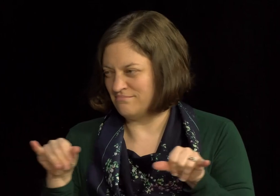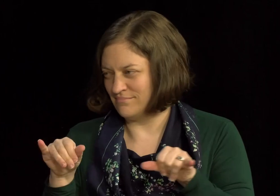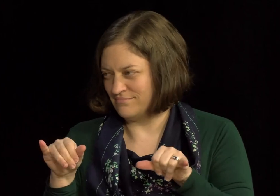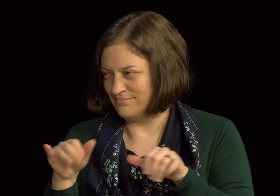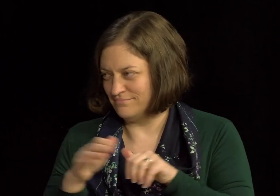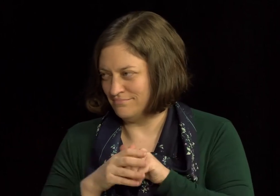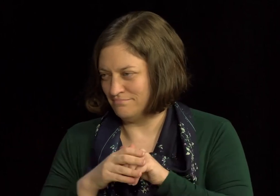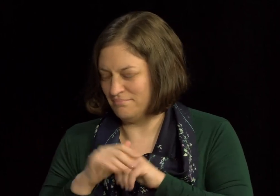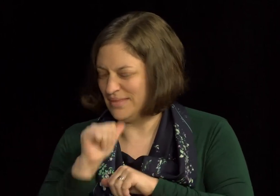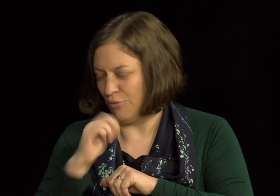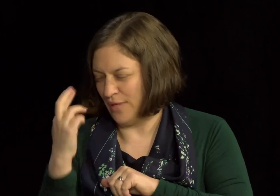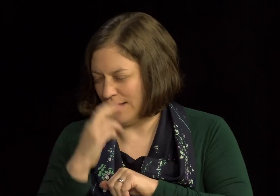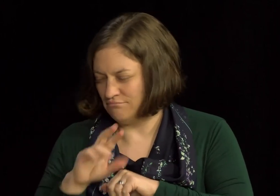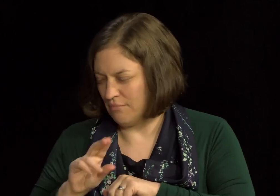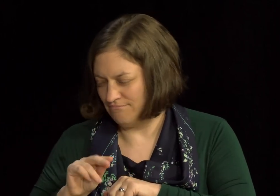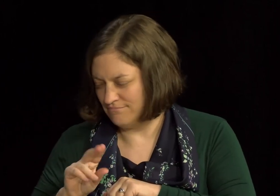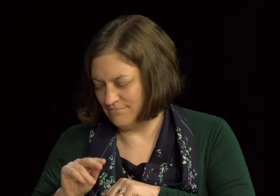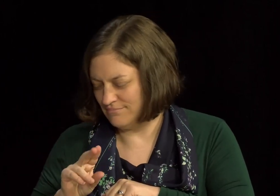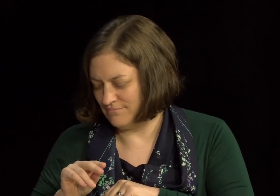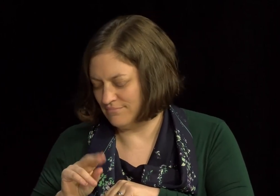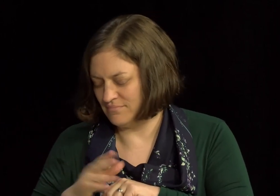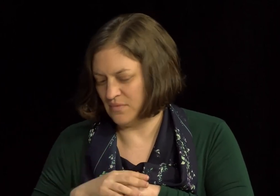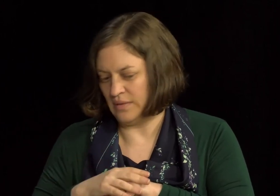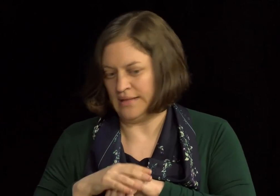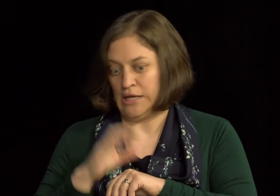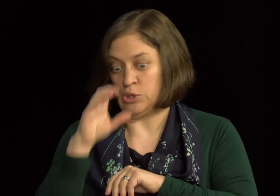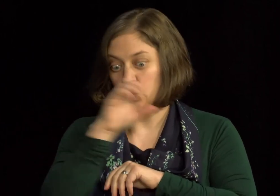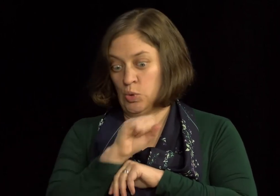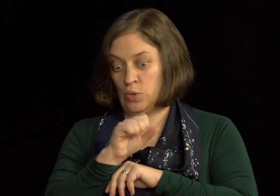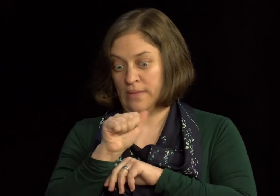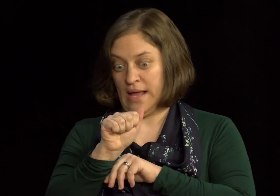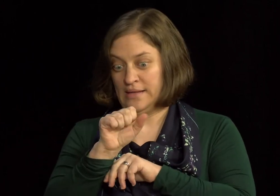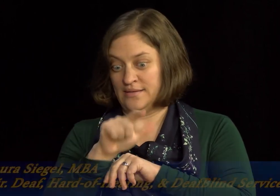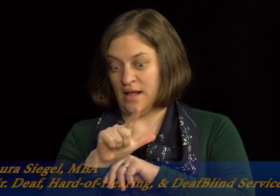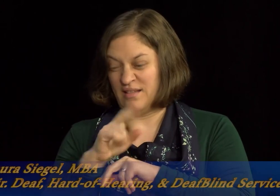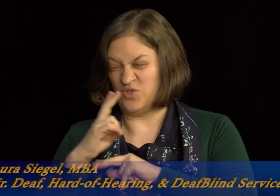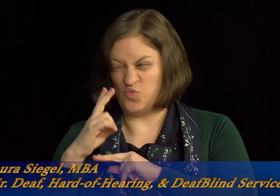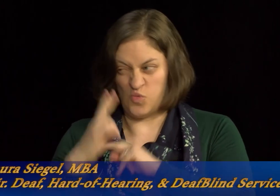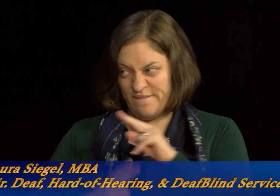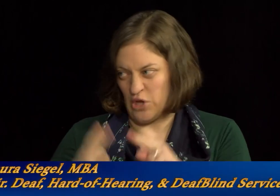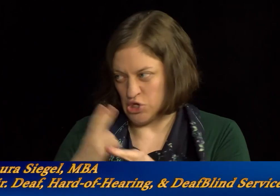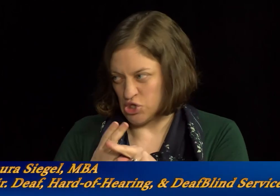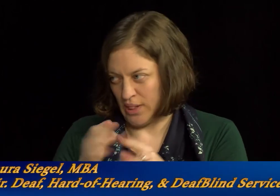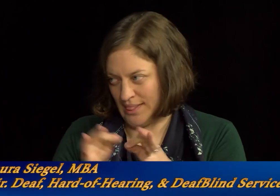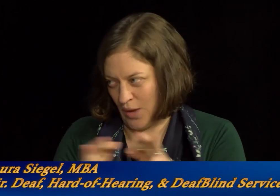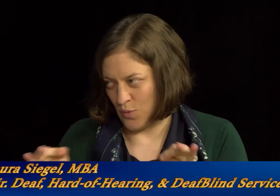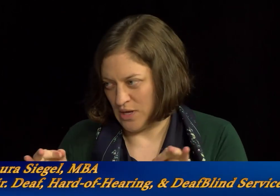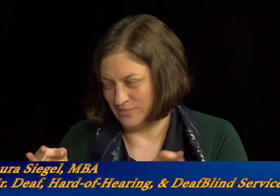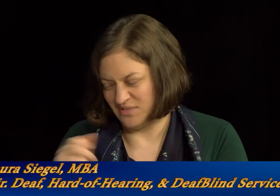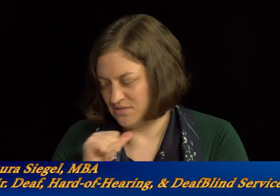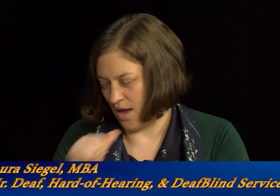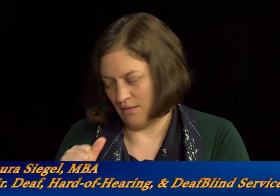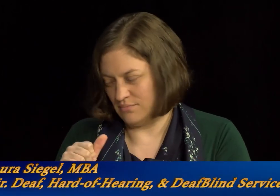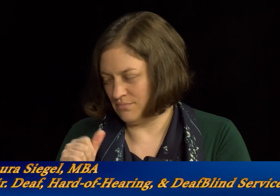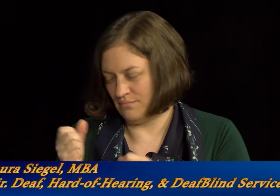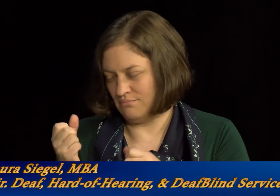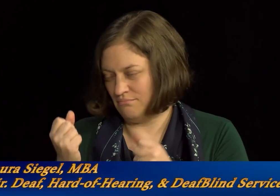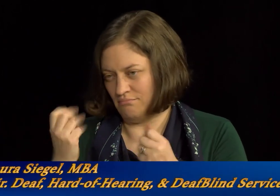which they're not. They don't realize that they're quite different. Or, they assume that ASL is a universal language.